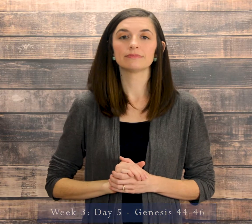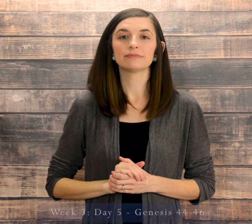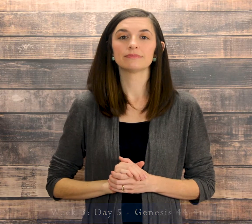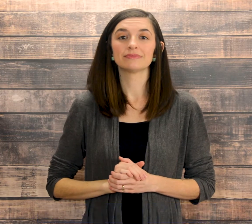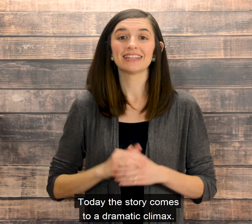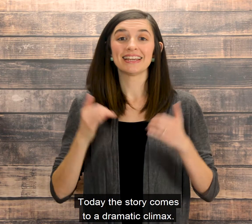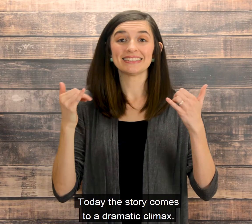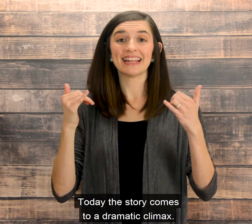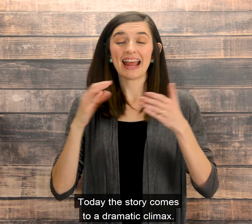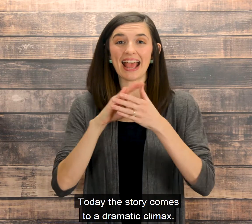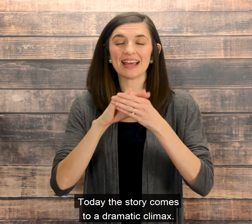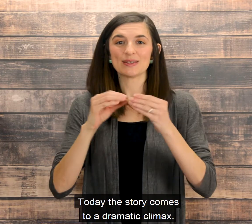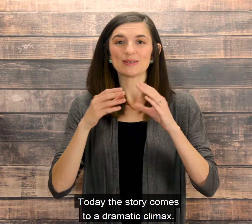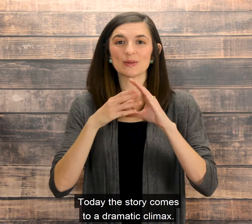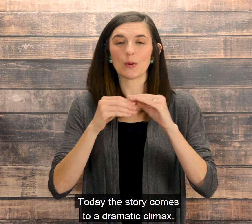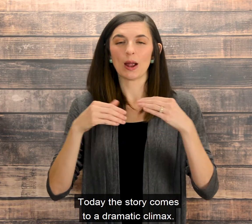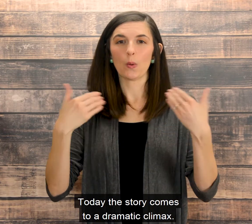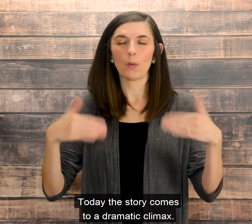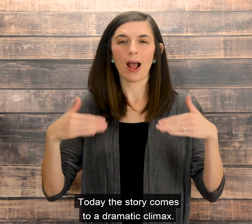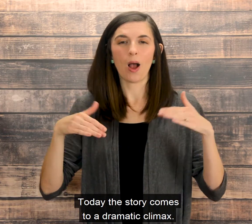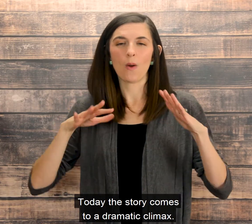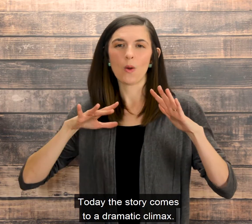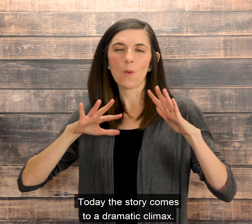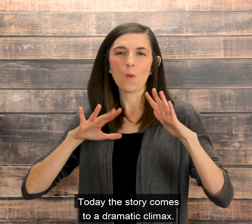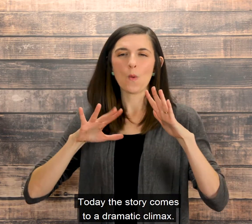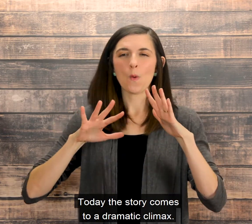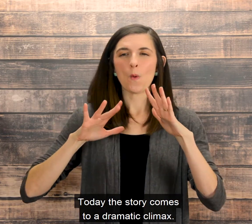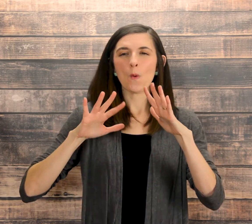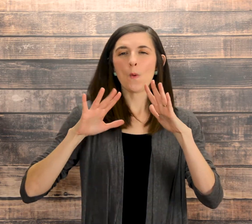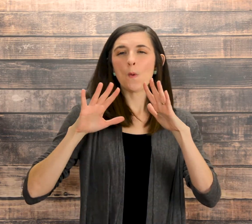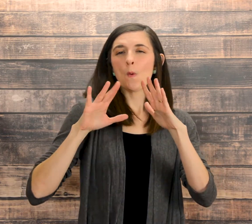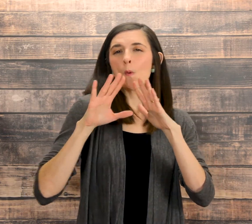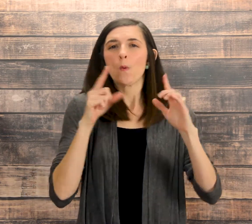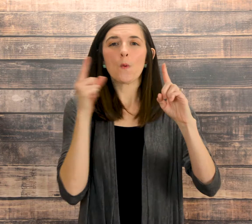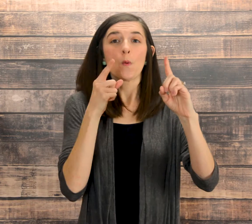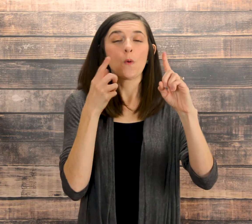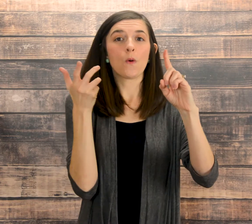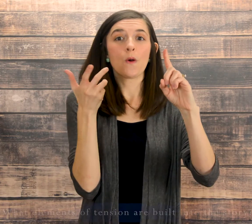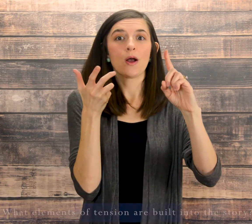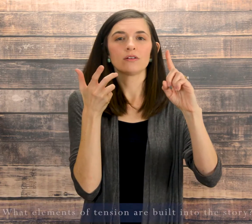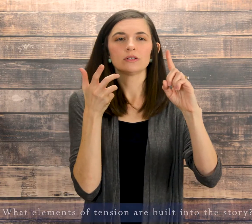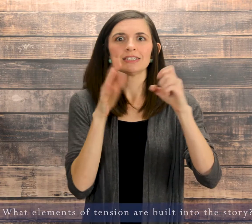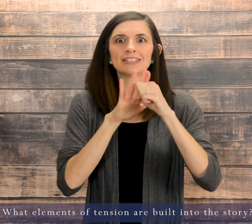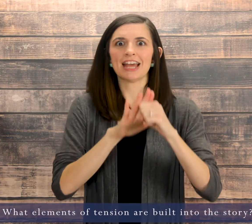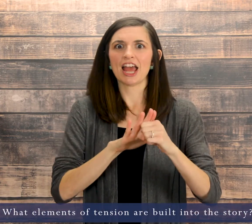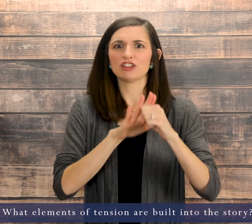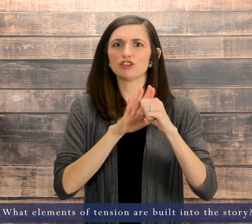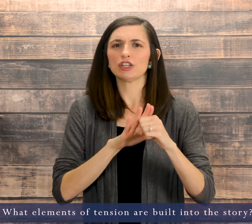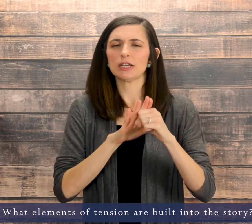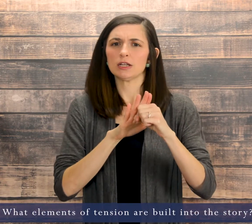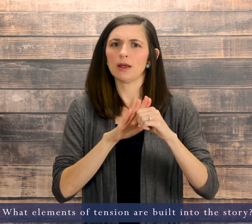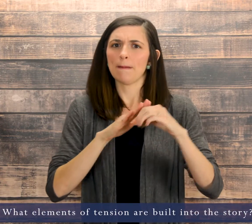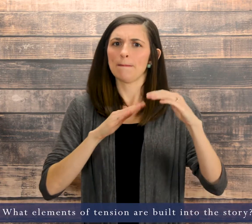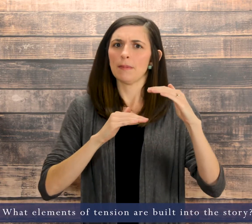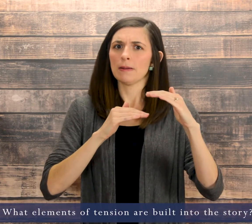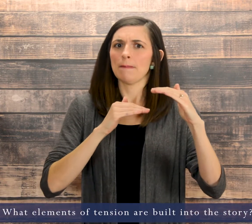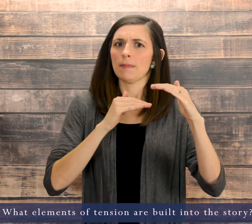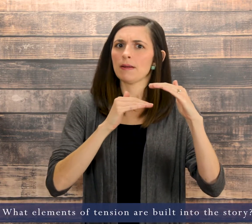Today the story comes to a dramatic climax. What elements of tension are built into the story?